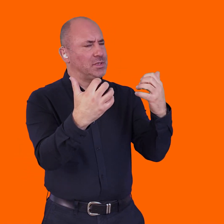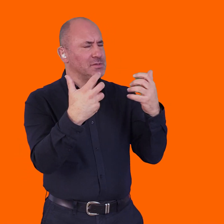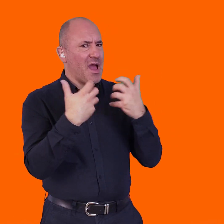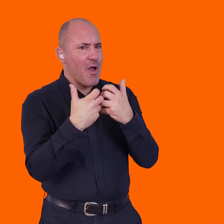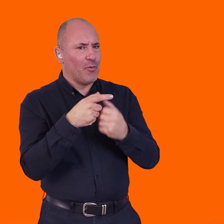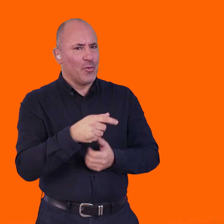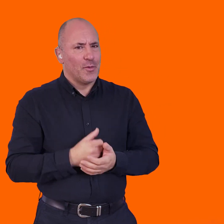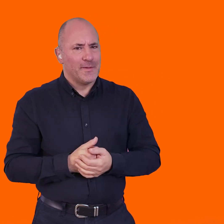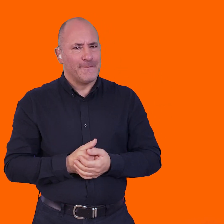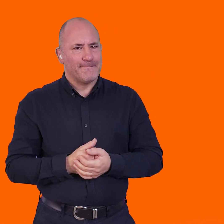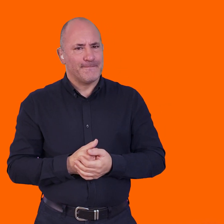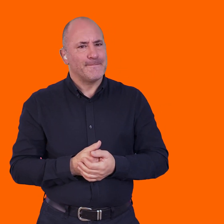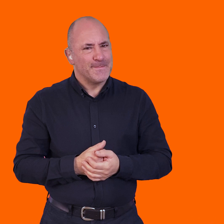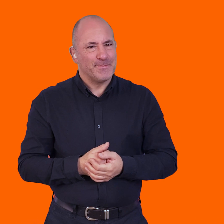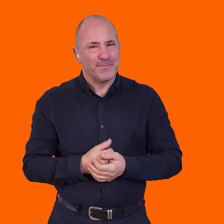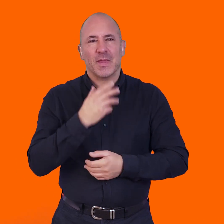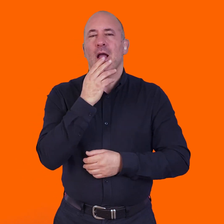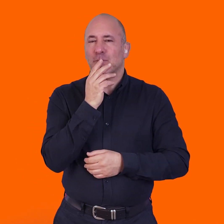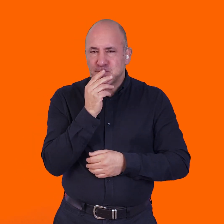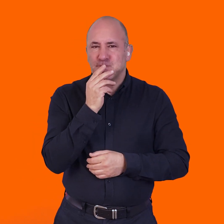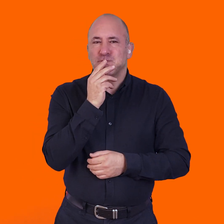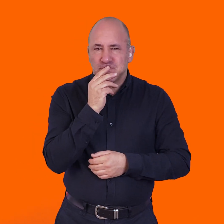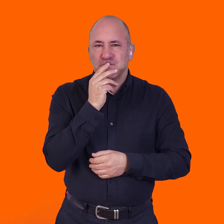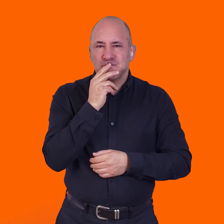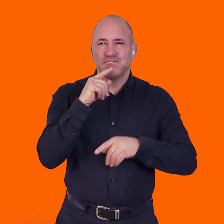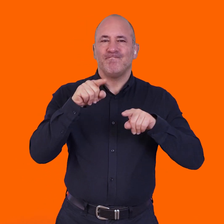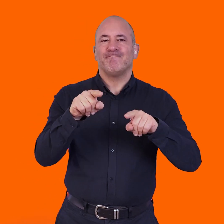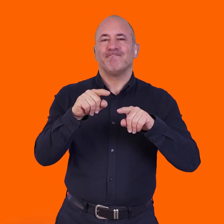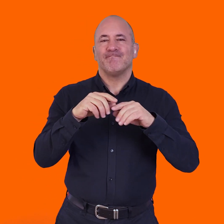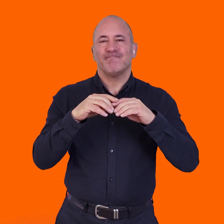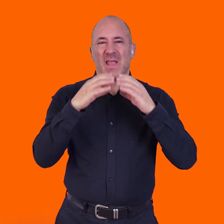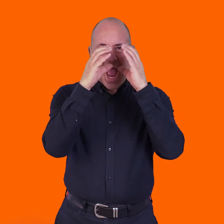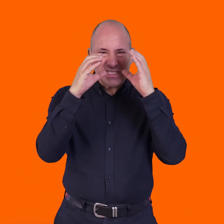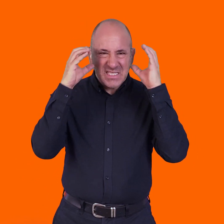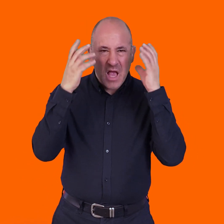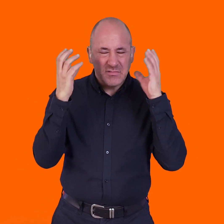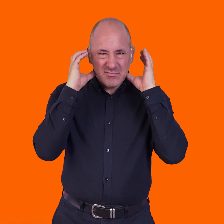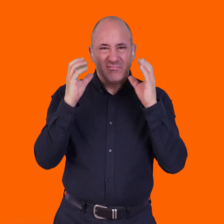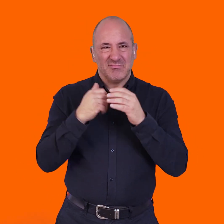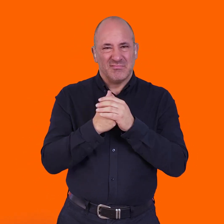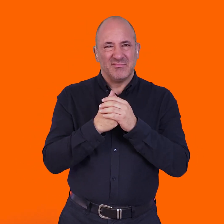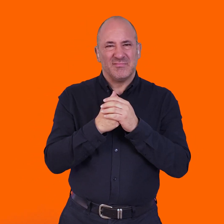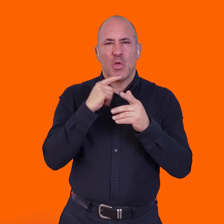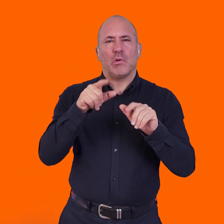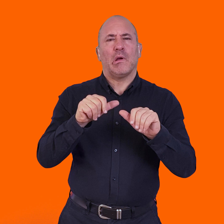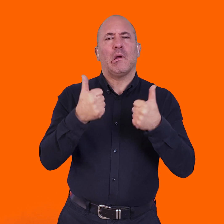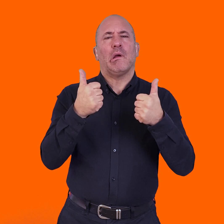terms of, for your audiences as well? I think one of the big things has been making people feel comfortable in headsets. So,